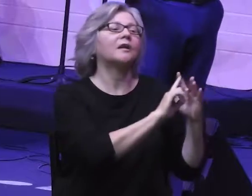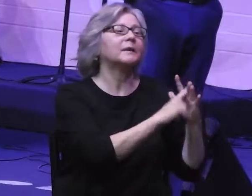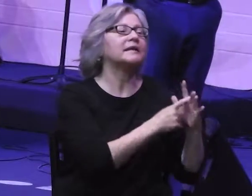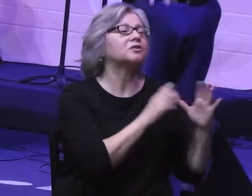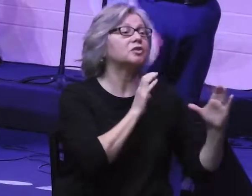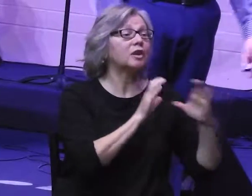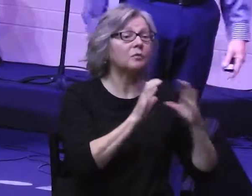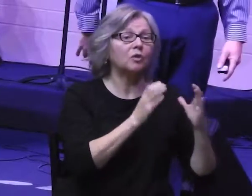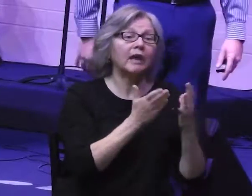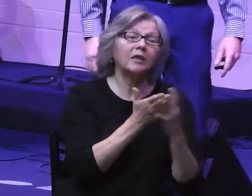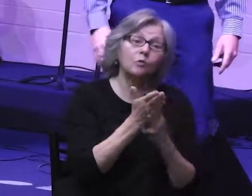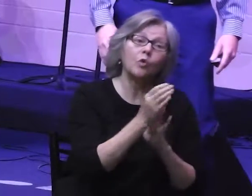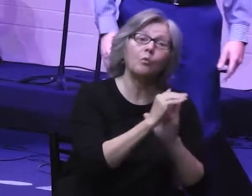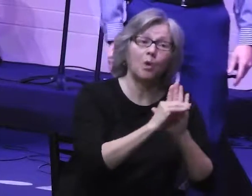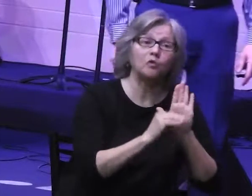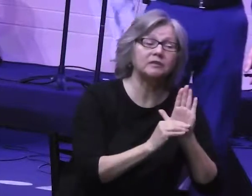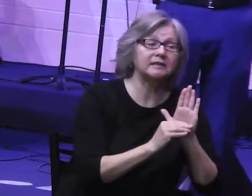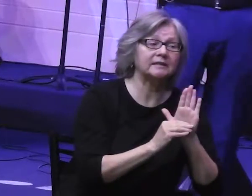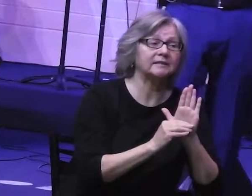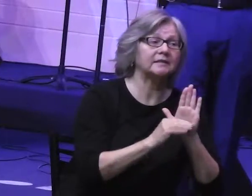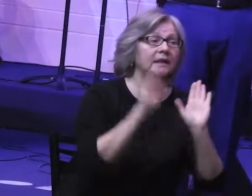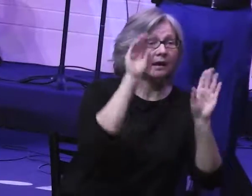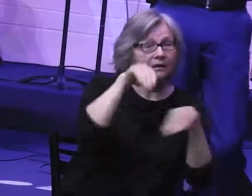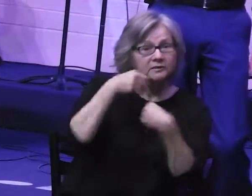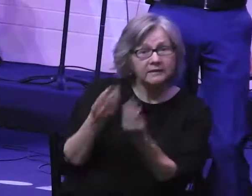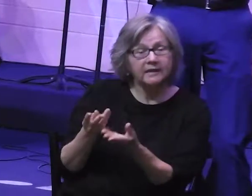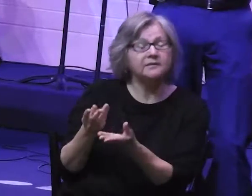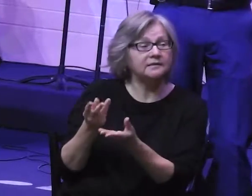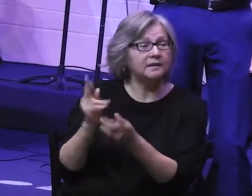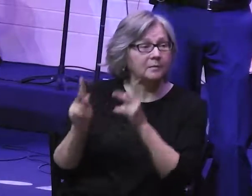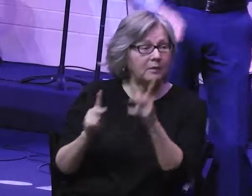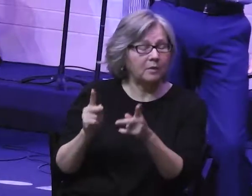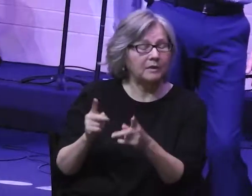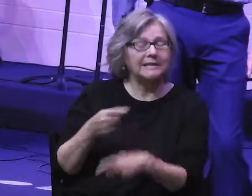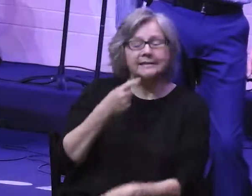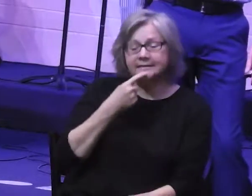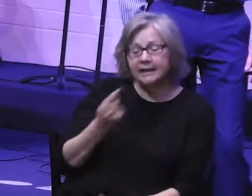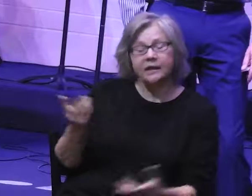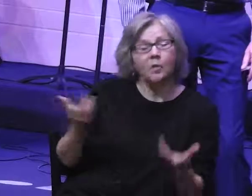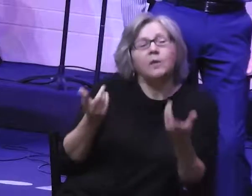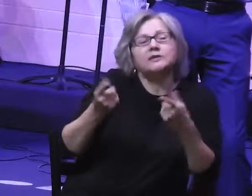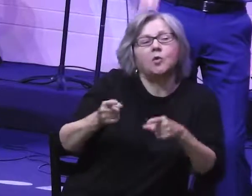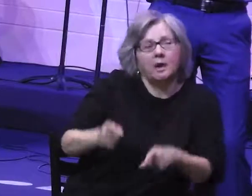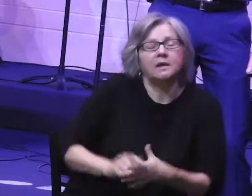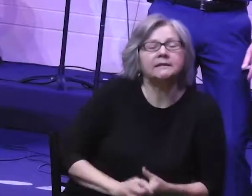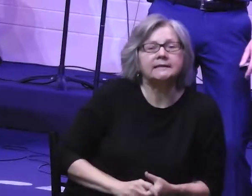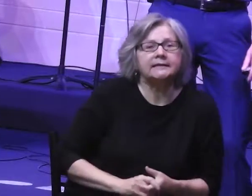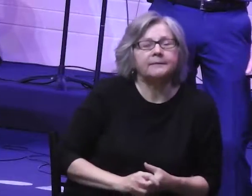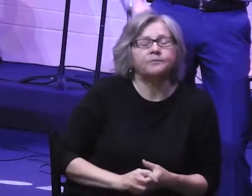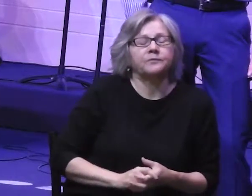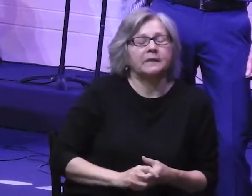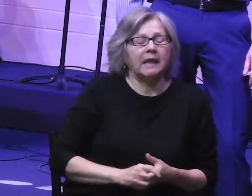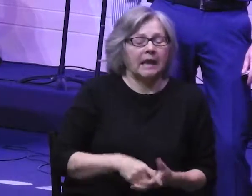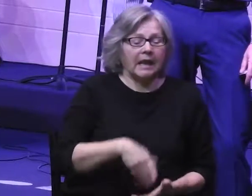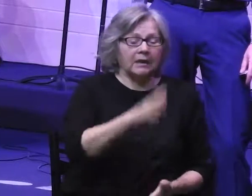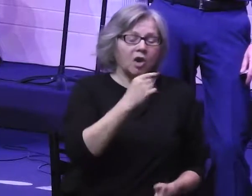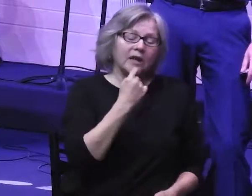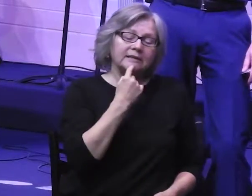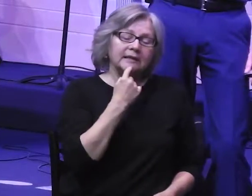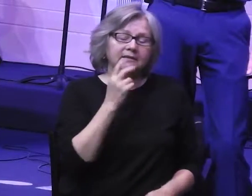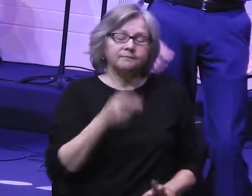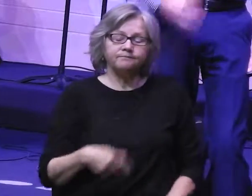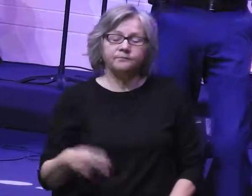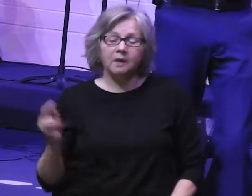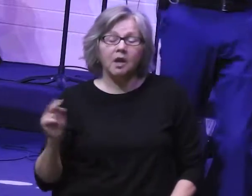begins to communicate through Moses to Israel. He's telling them what this is all about. And you know what He says in Exodus chapter